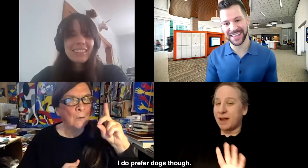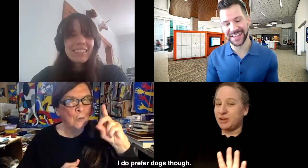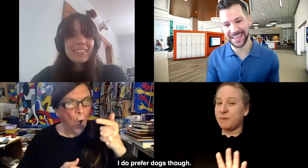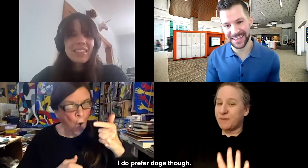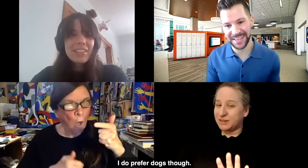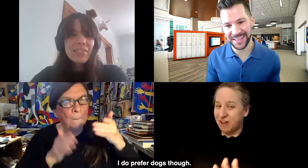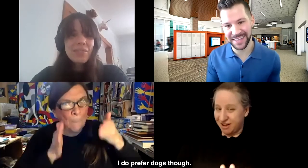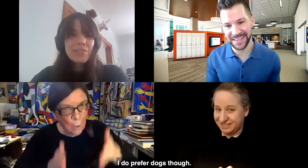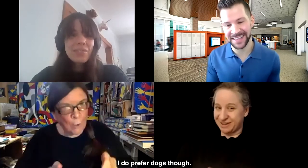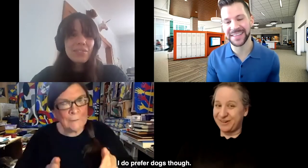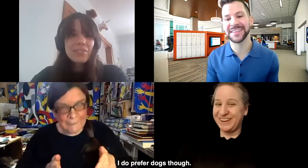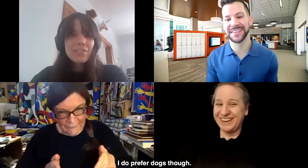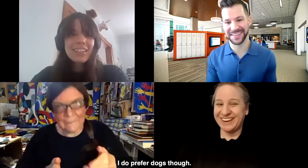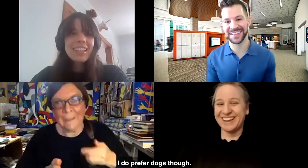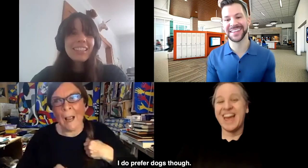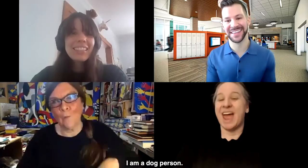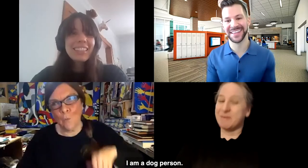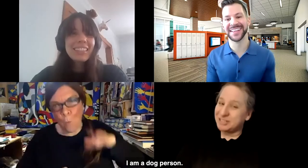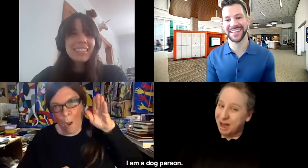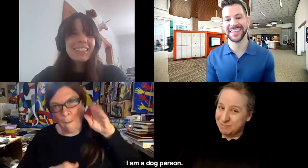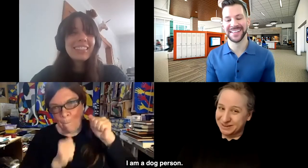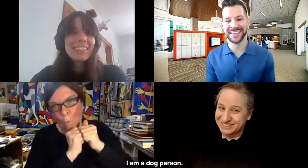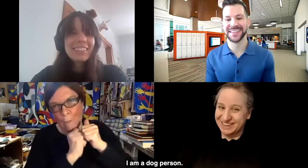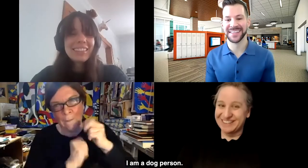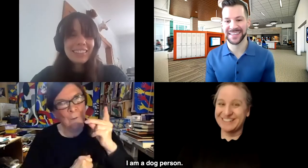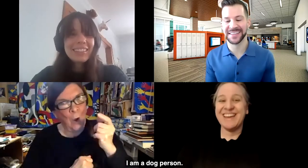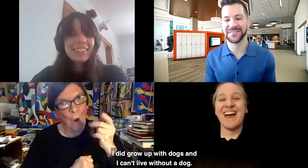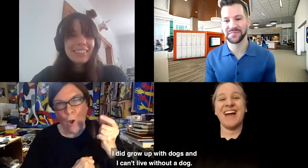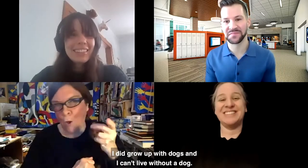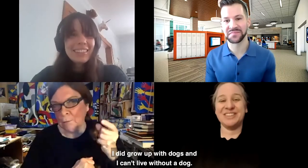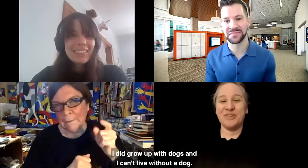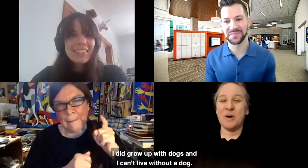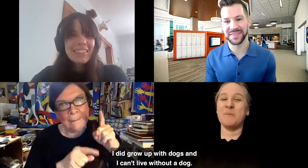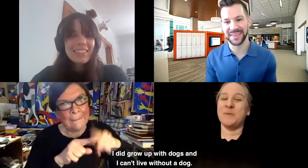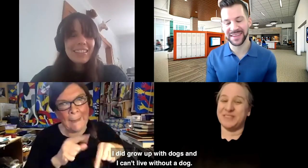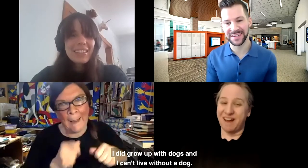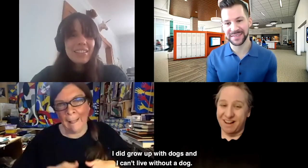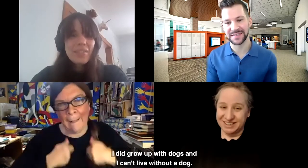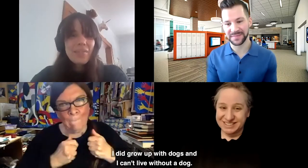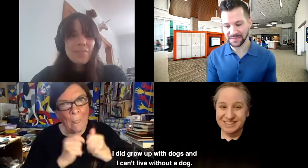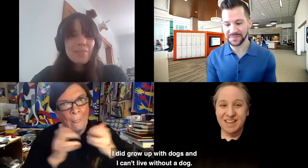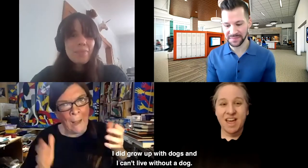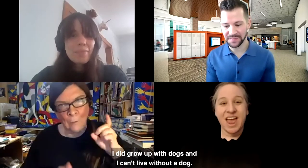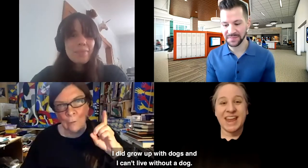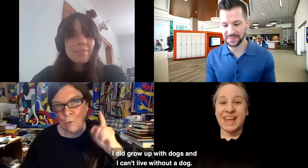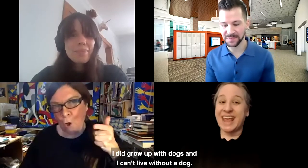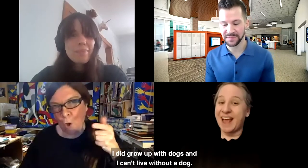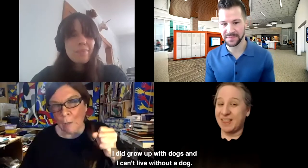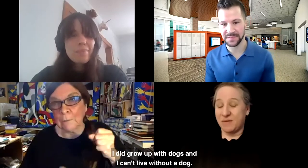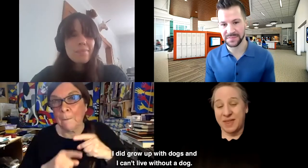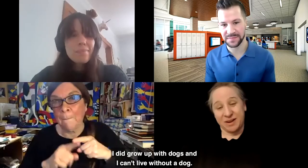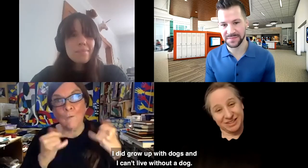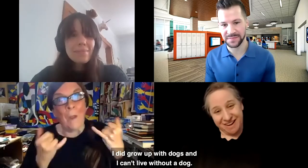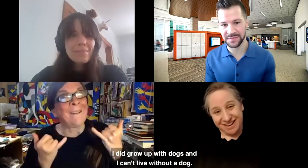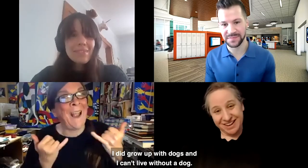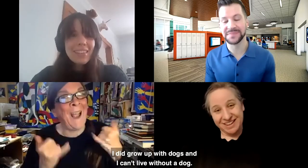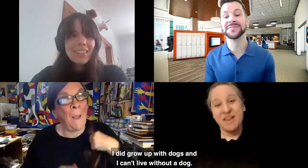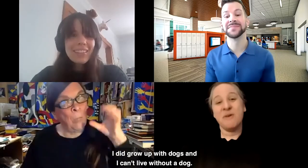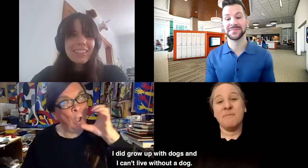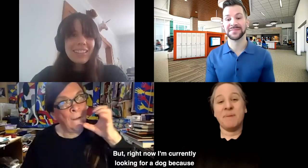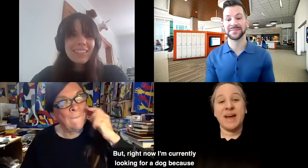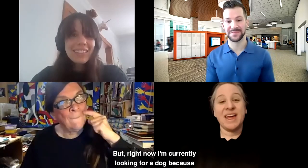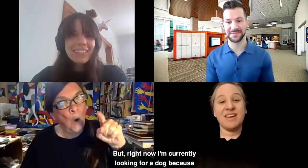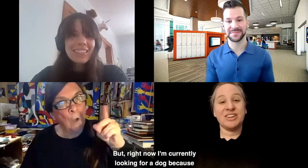do prefer dogs, though. I am a dog person. I did grow up with dogs and I can't live without a dog.